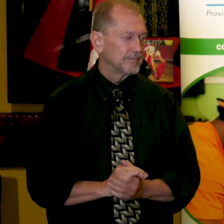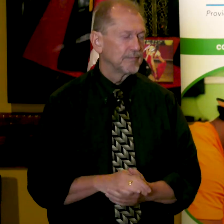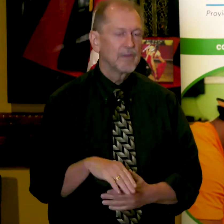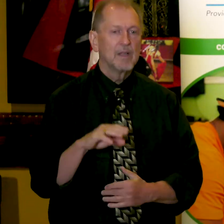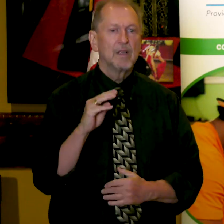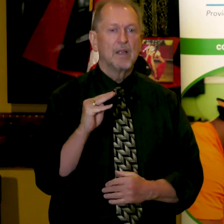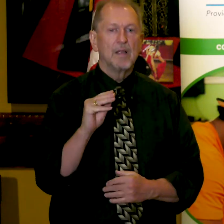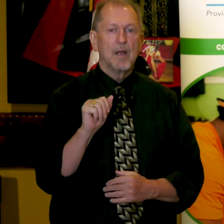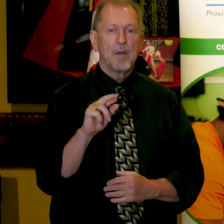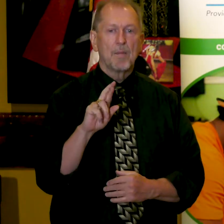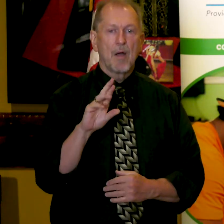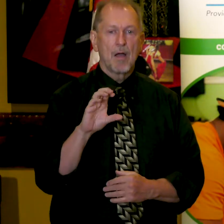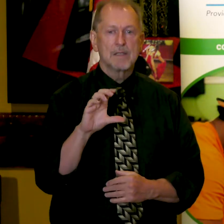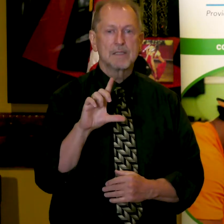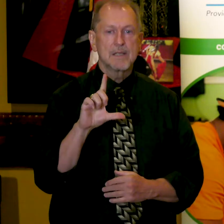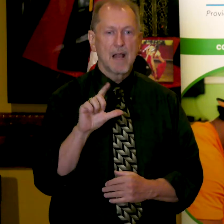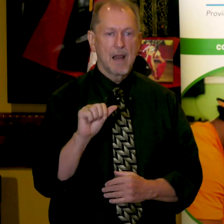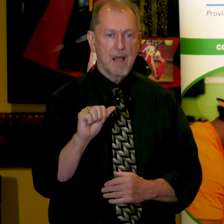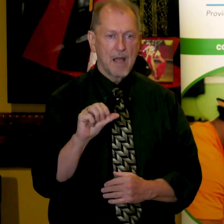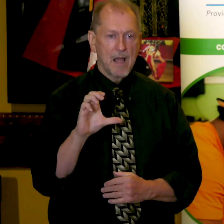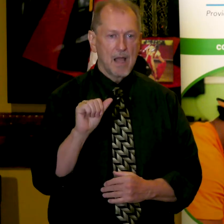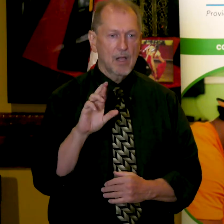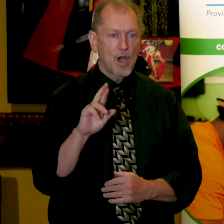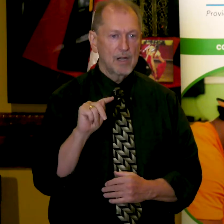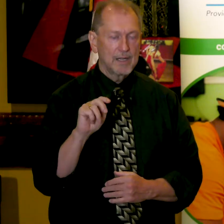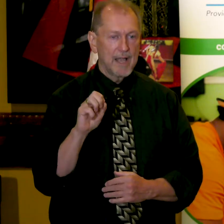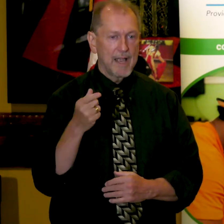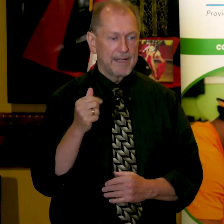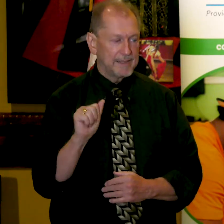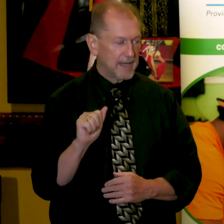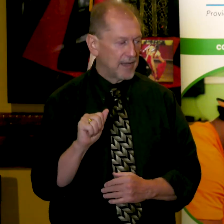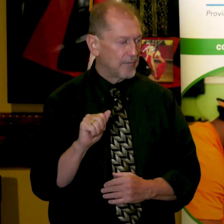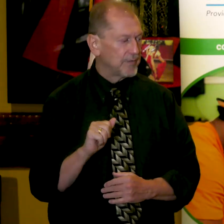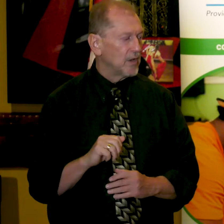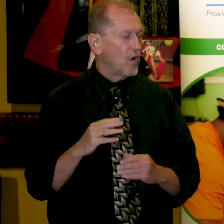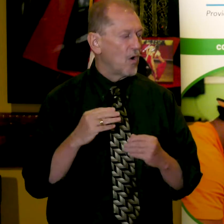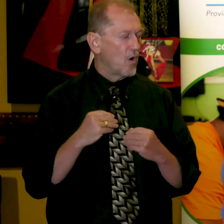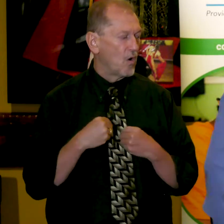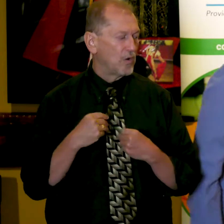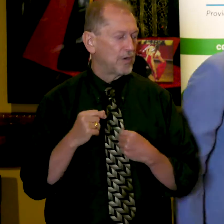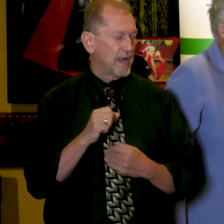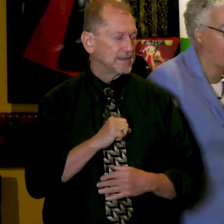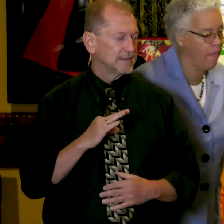Marcella Cartagena, Chief of Staff for the Illinois Hispanic Chamber of Commerce.